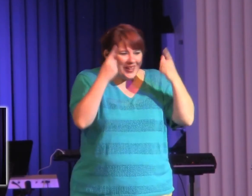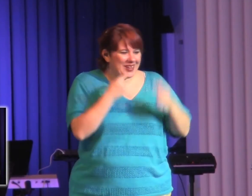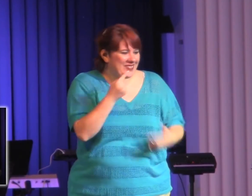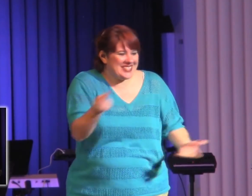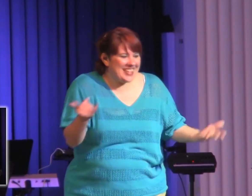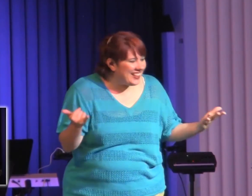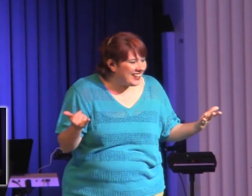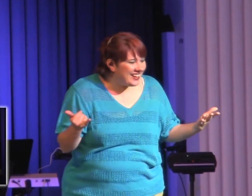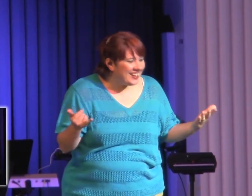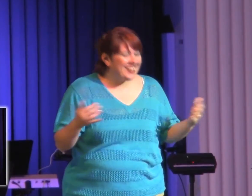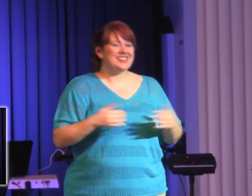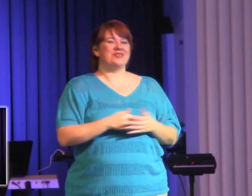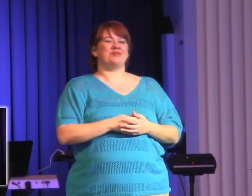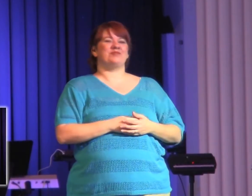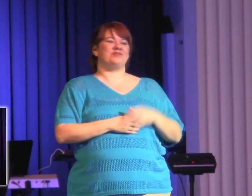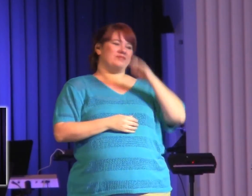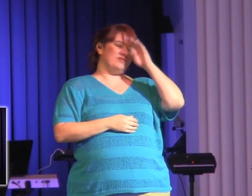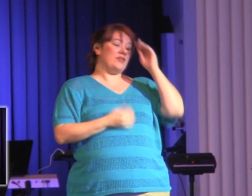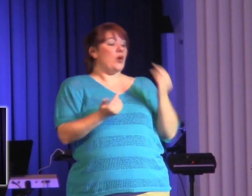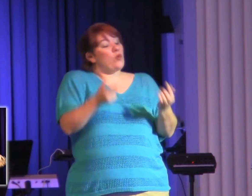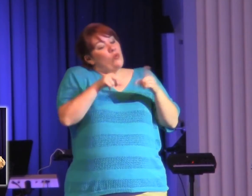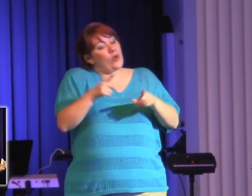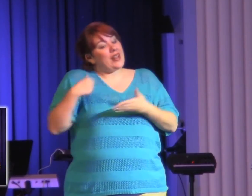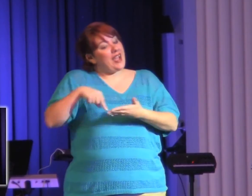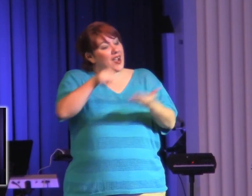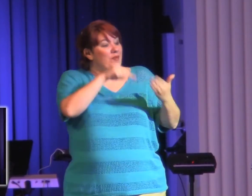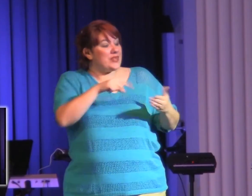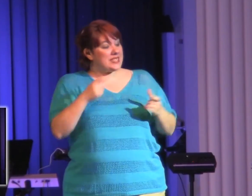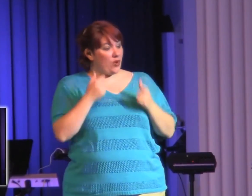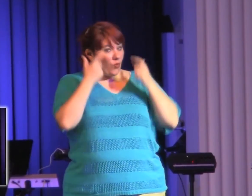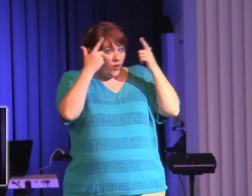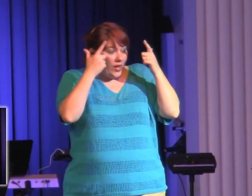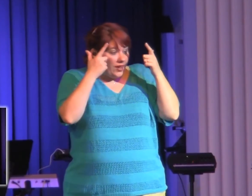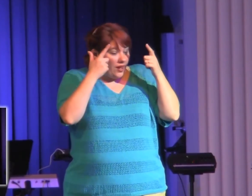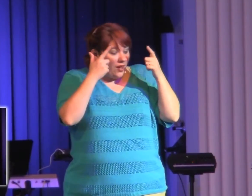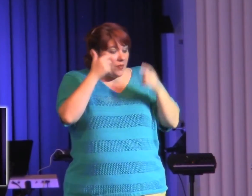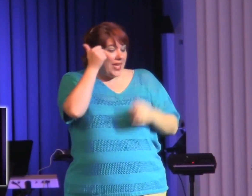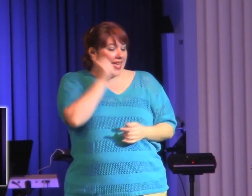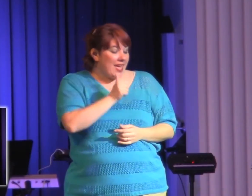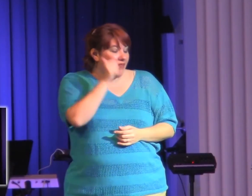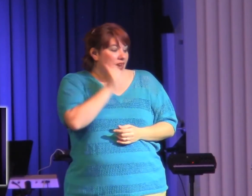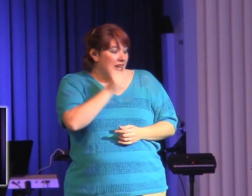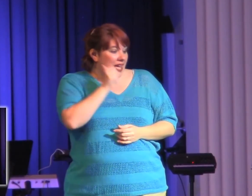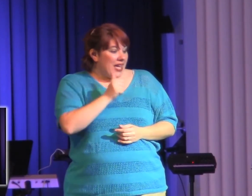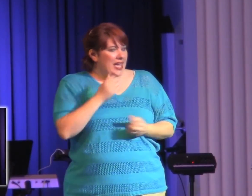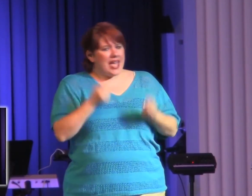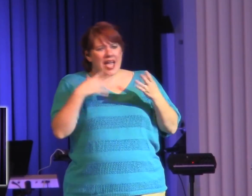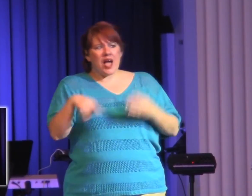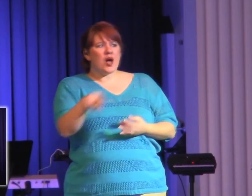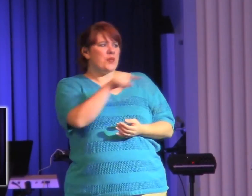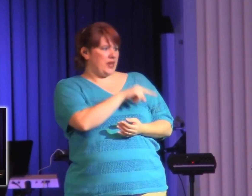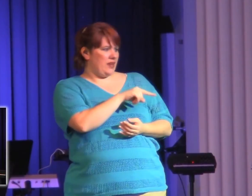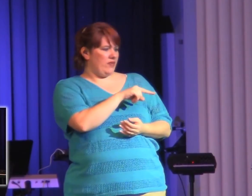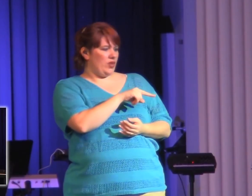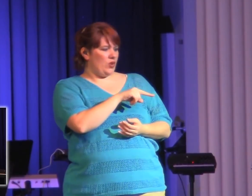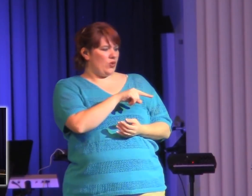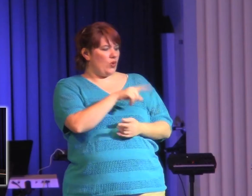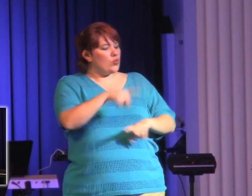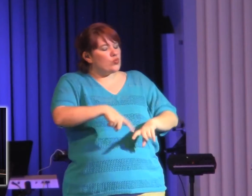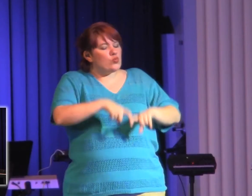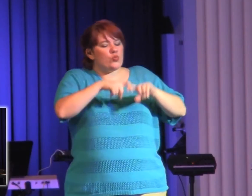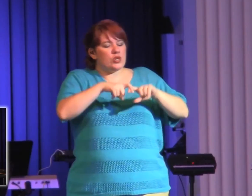about it. I mean, when we wake up and we strive on each day, how many of you, when you take time to pray